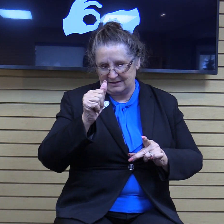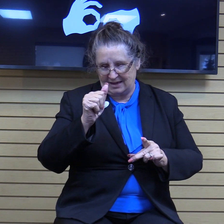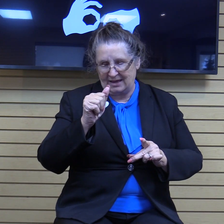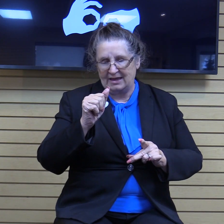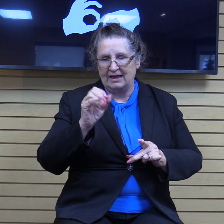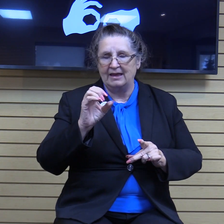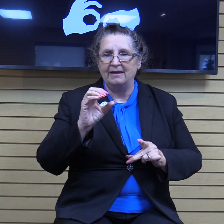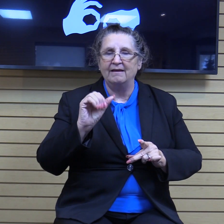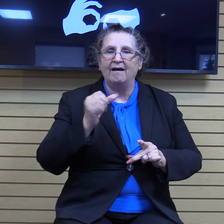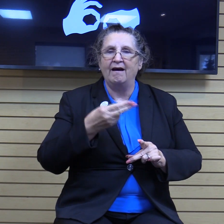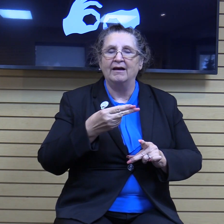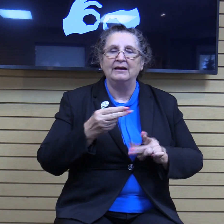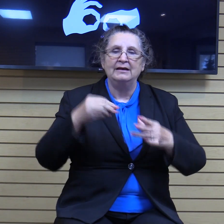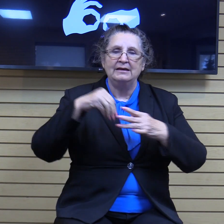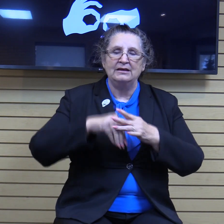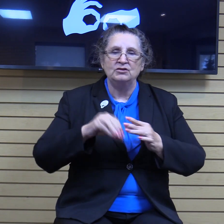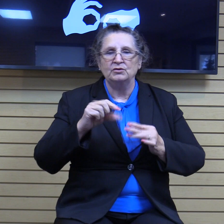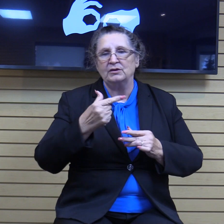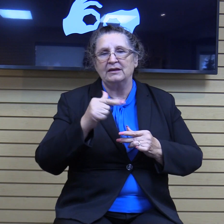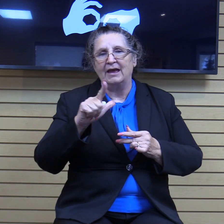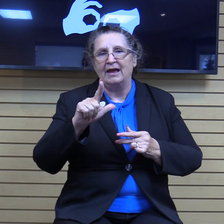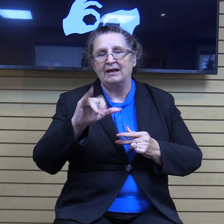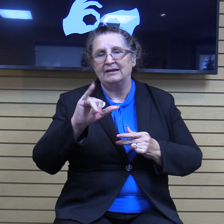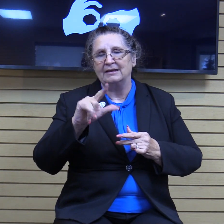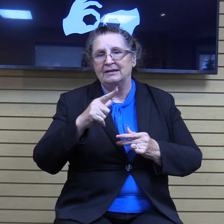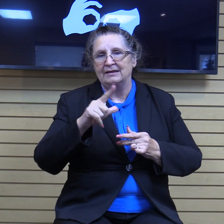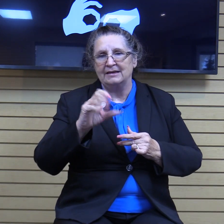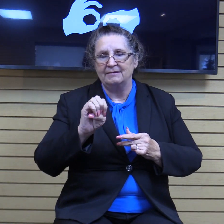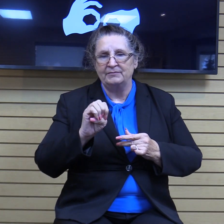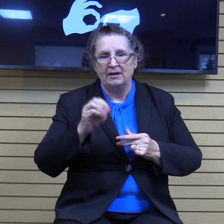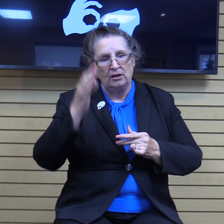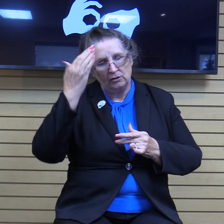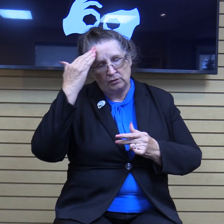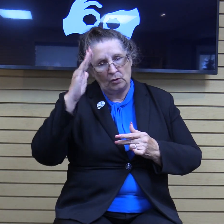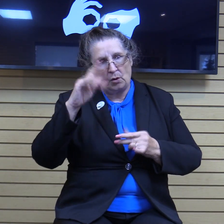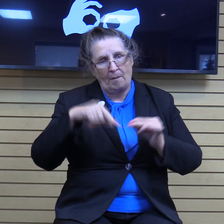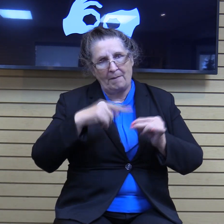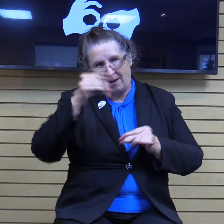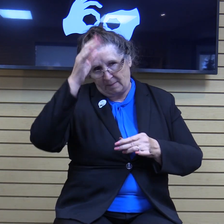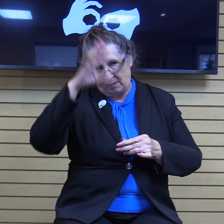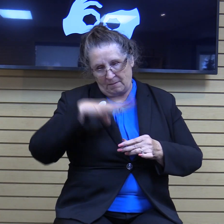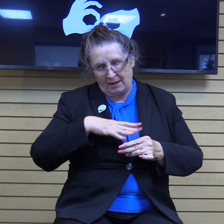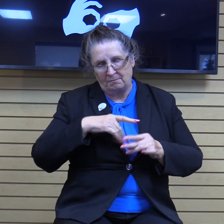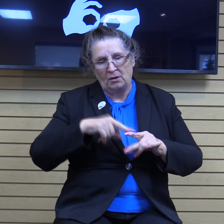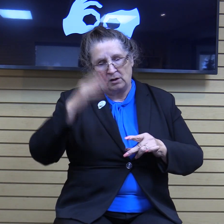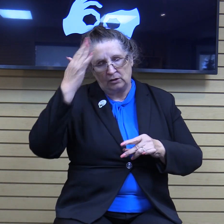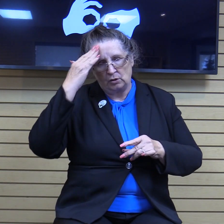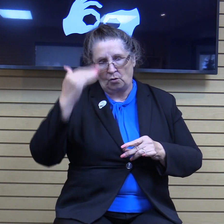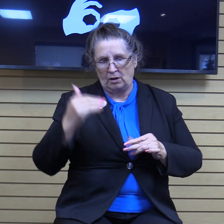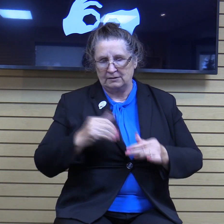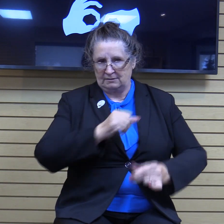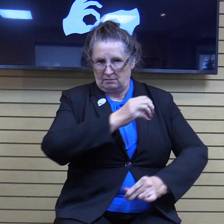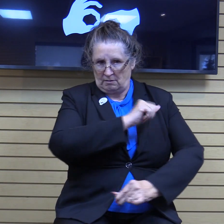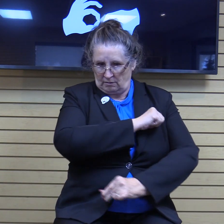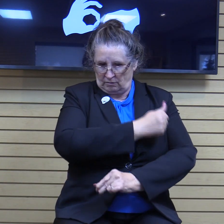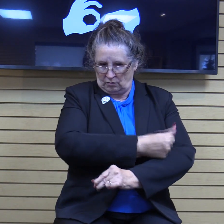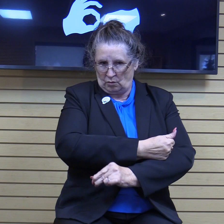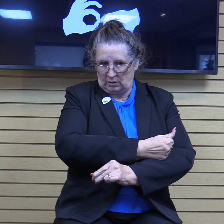know much about this man, but we do know his title, his position. A man of authority. The king's right-hand man.